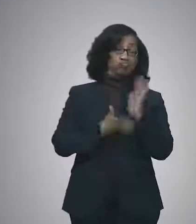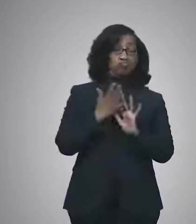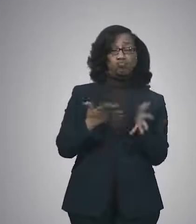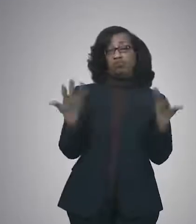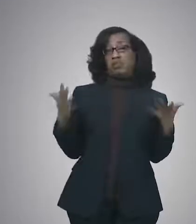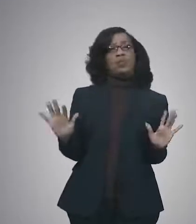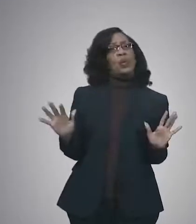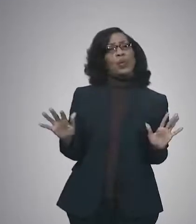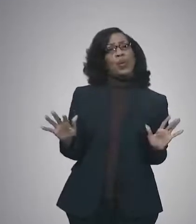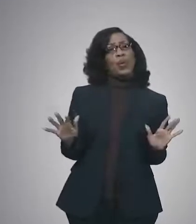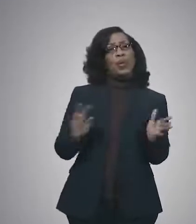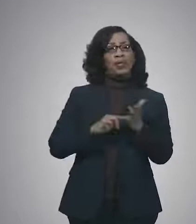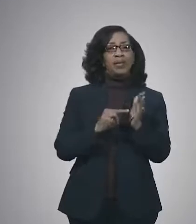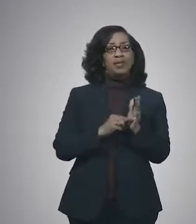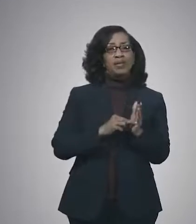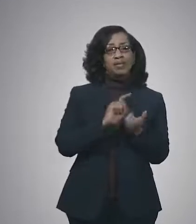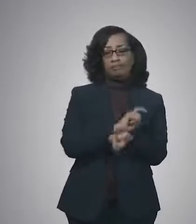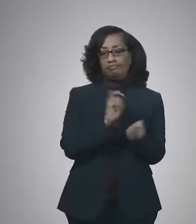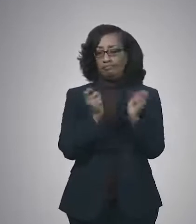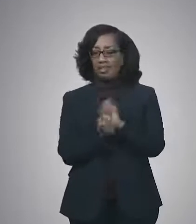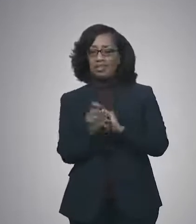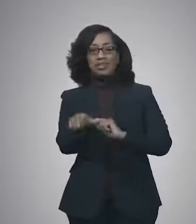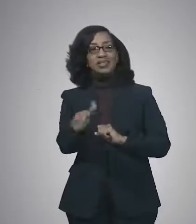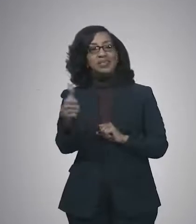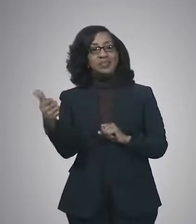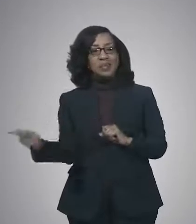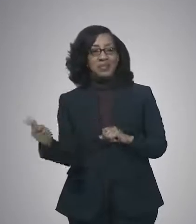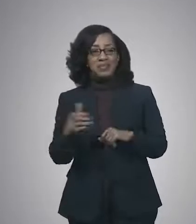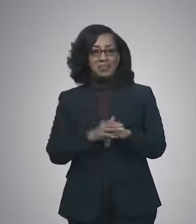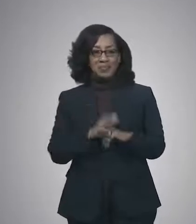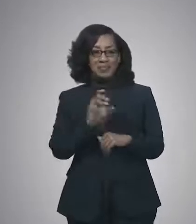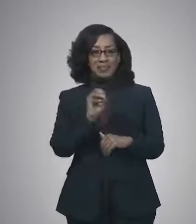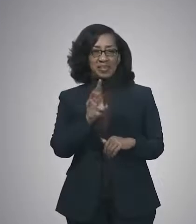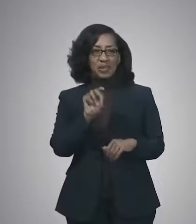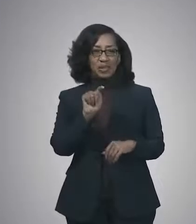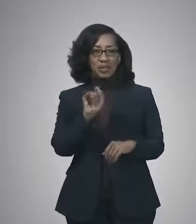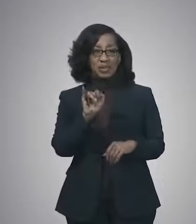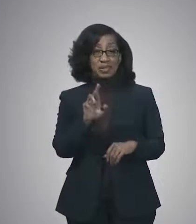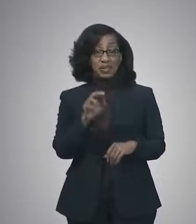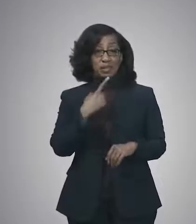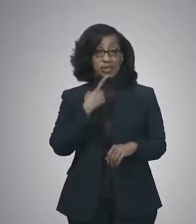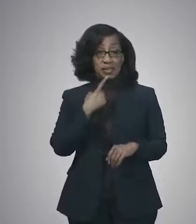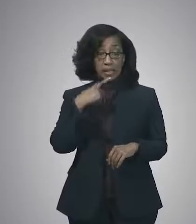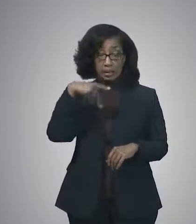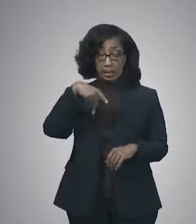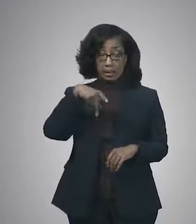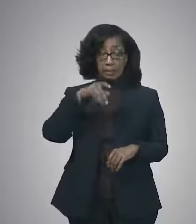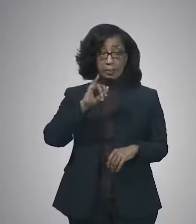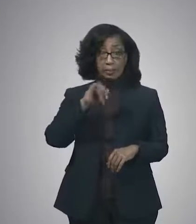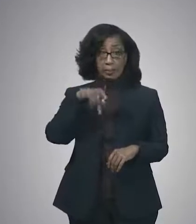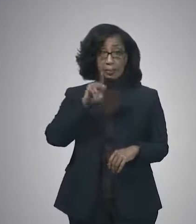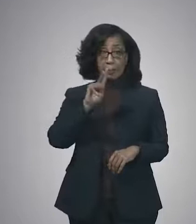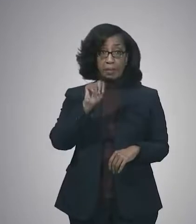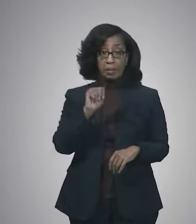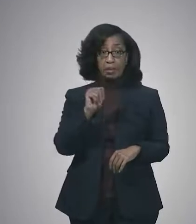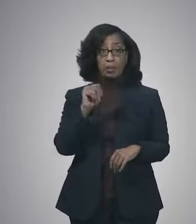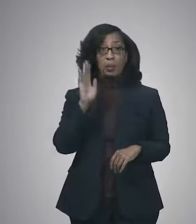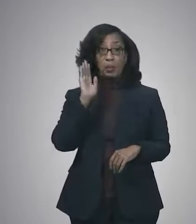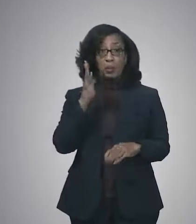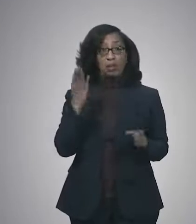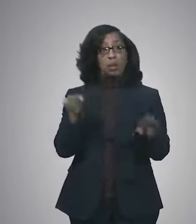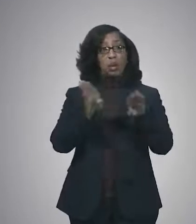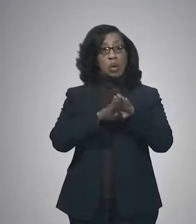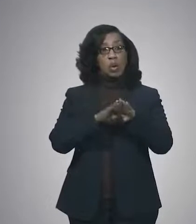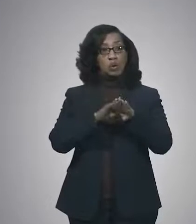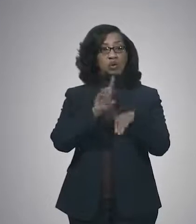something different. I know Dr. Taylor will tell you that, as we mentioned, the Pipkin Building is planning to close its doors on the 15th. Largely,